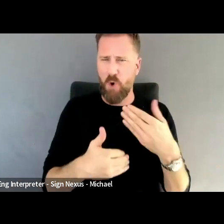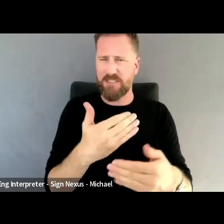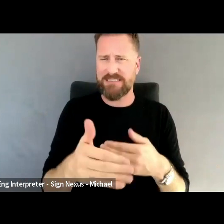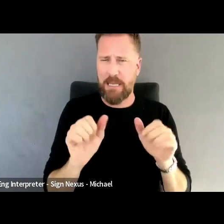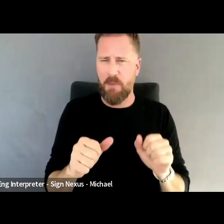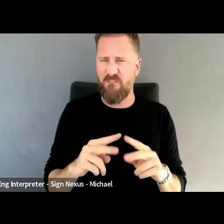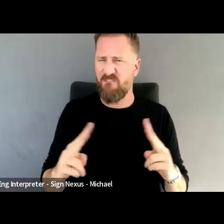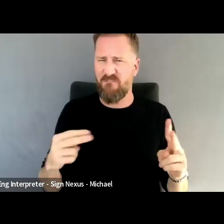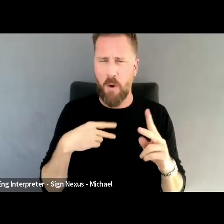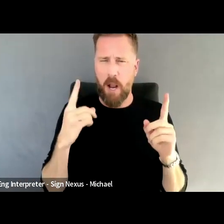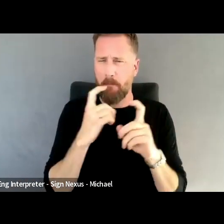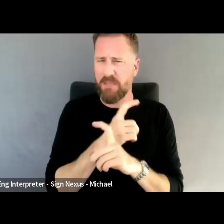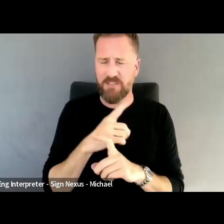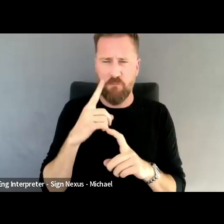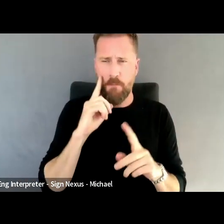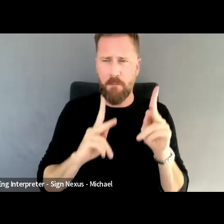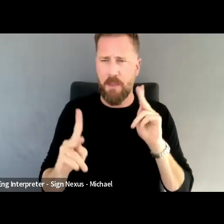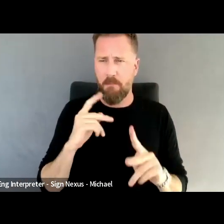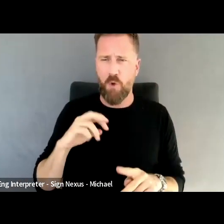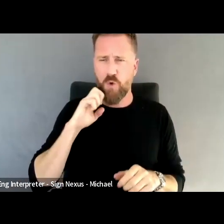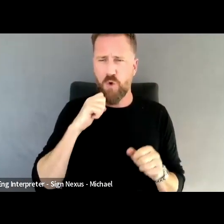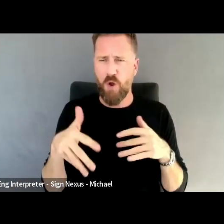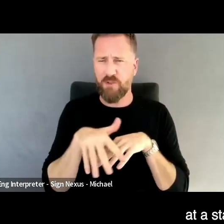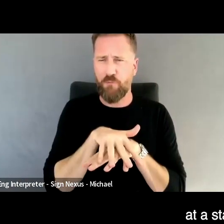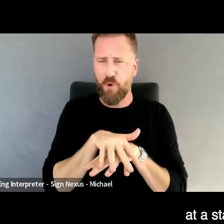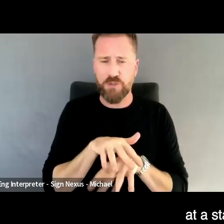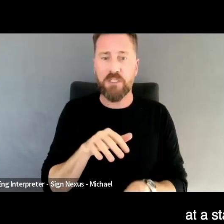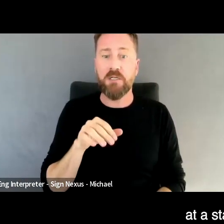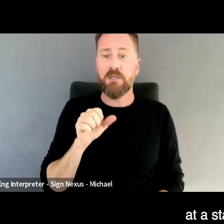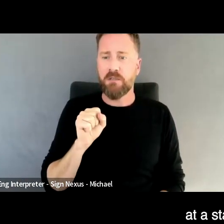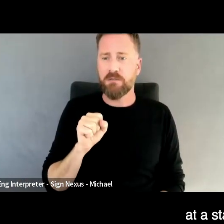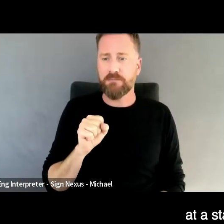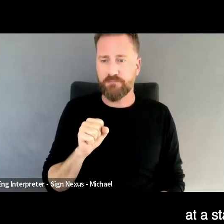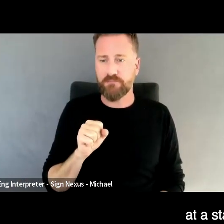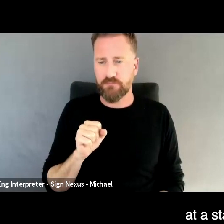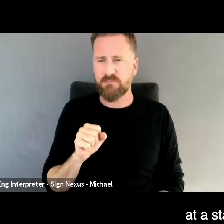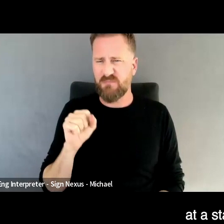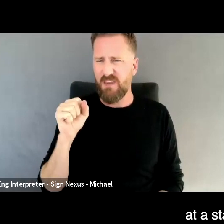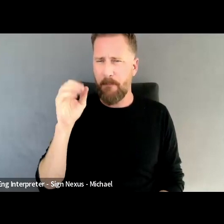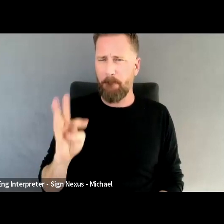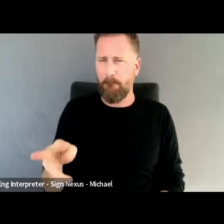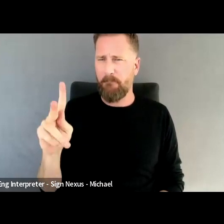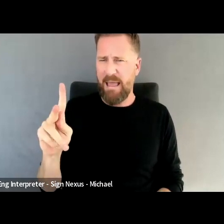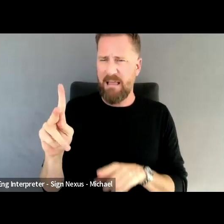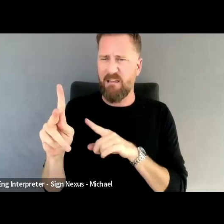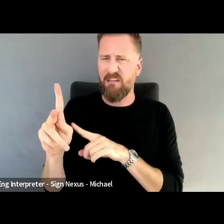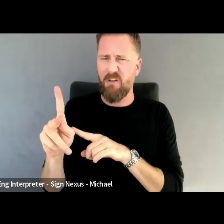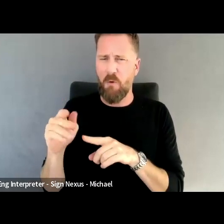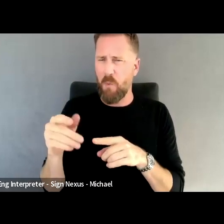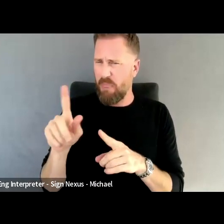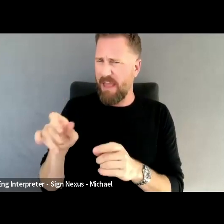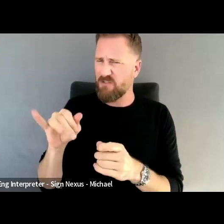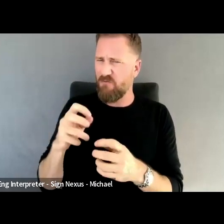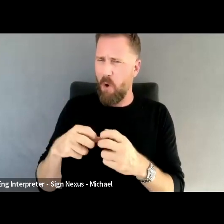banking processes and checking that that worked at a stage when there was still a design layer to go before